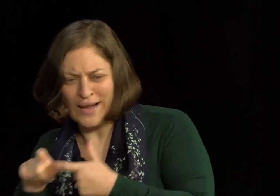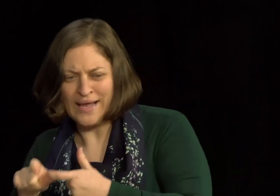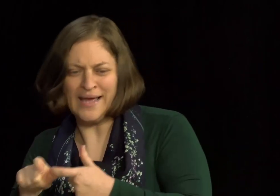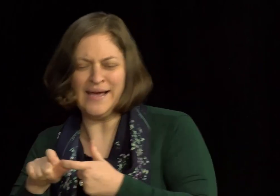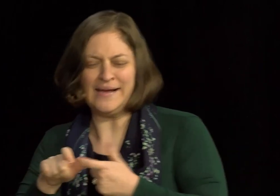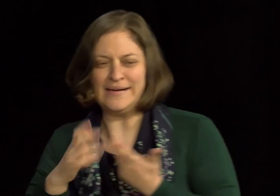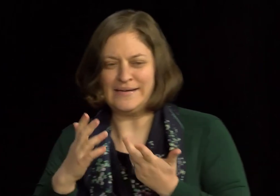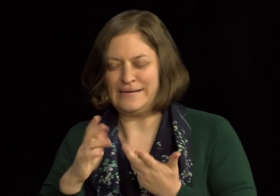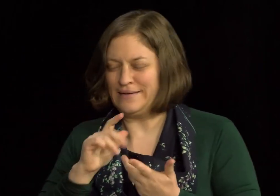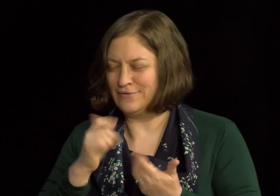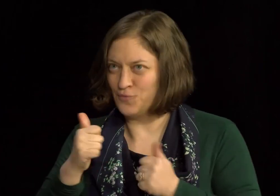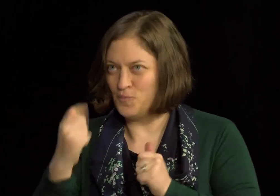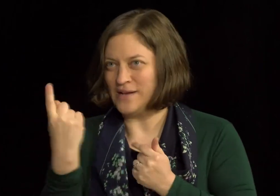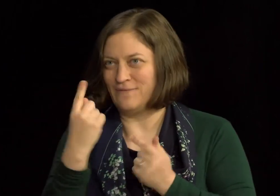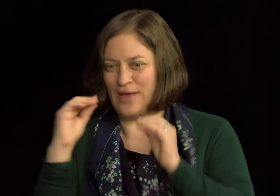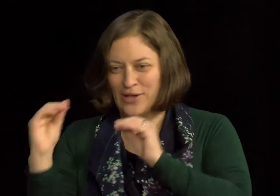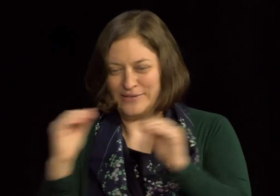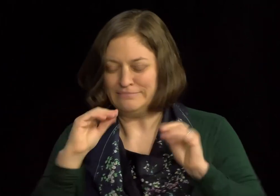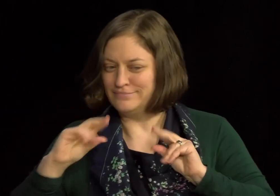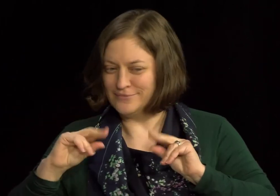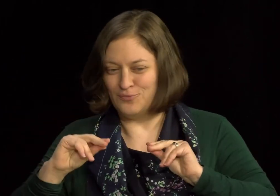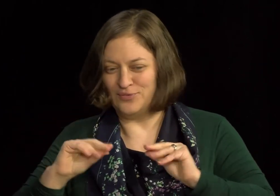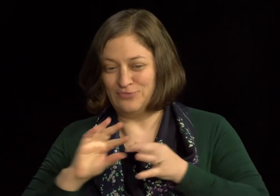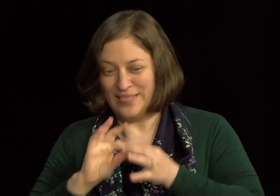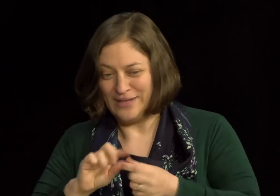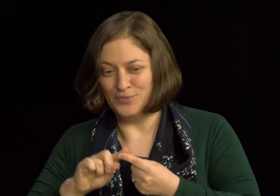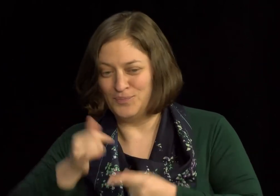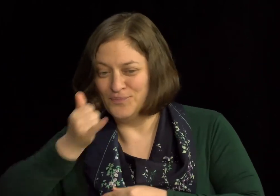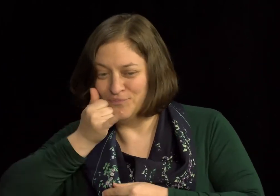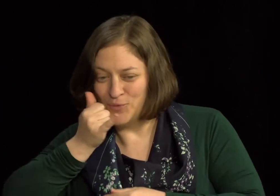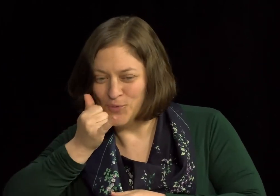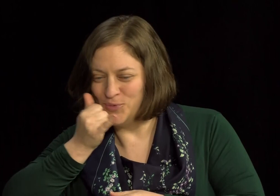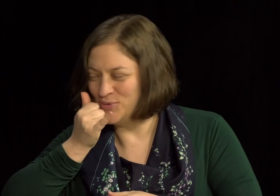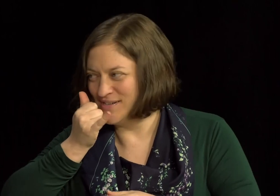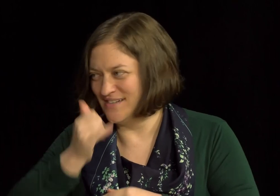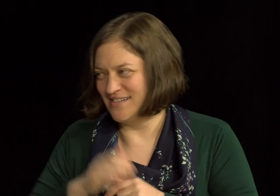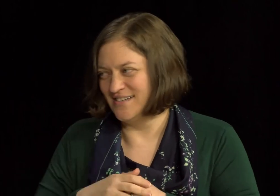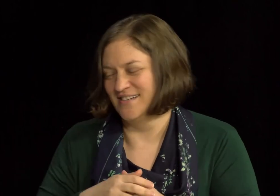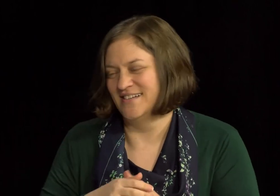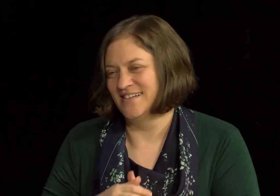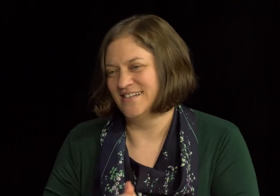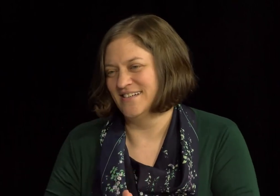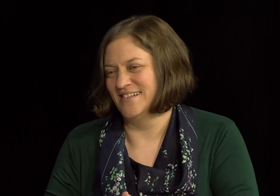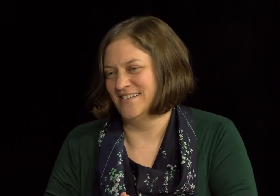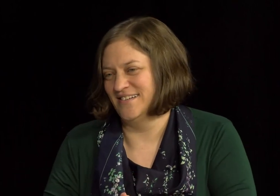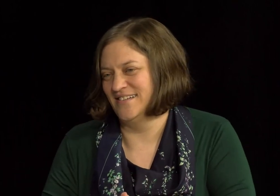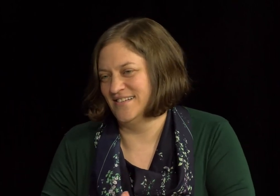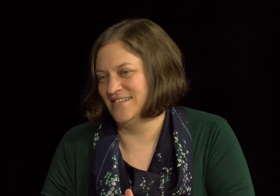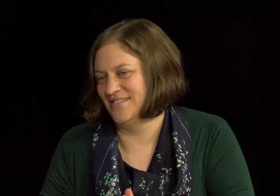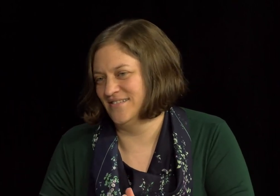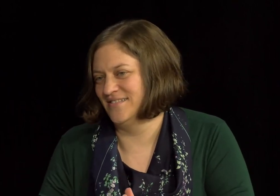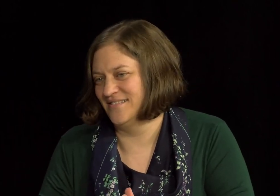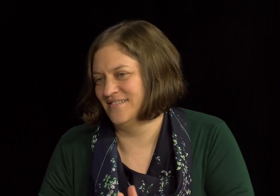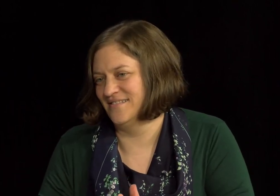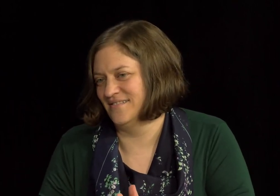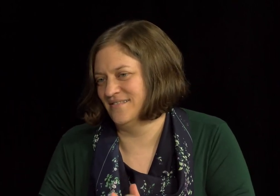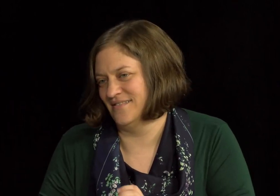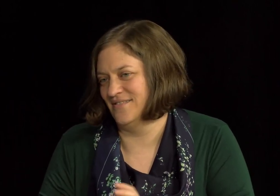something related to running, like a relay race or something. And so you have to educate people about when you get a relay call, not to hang up.